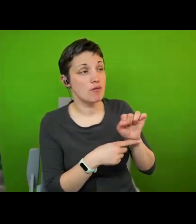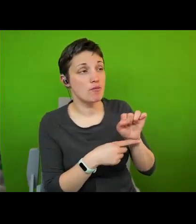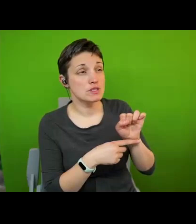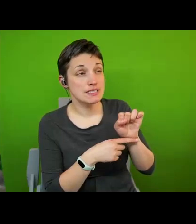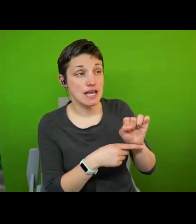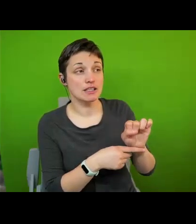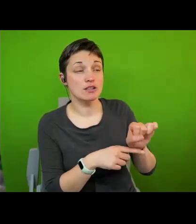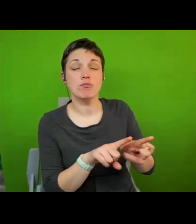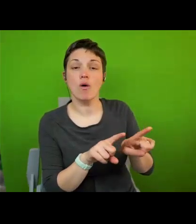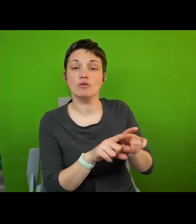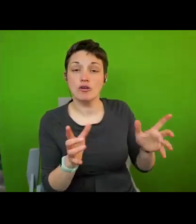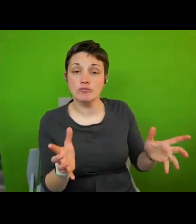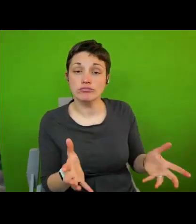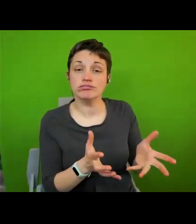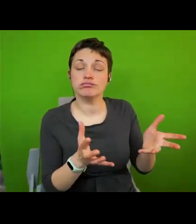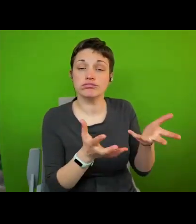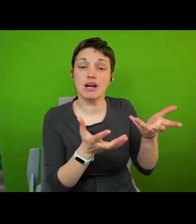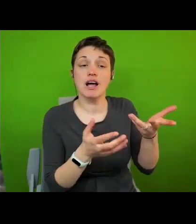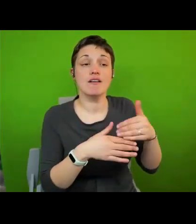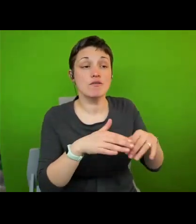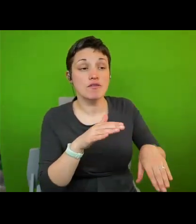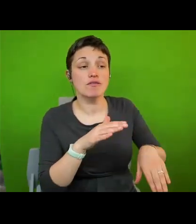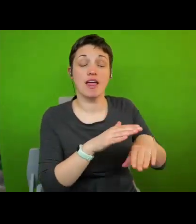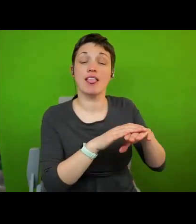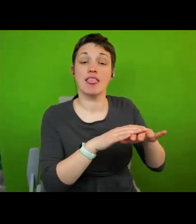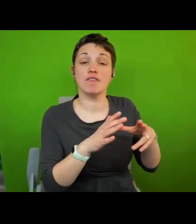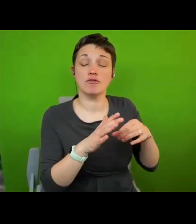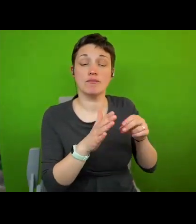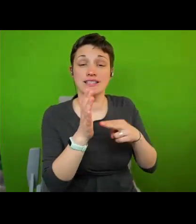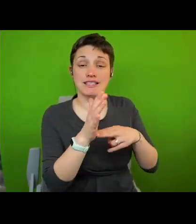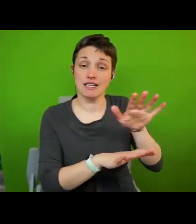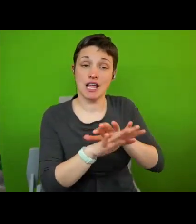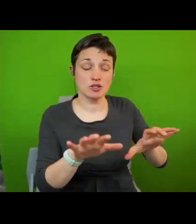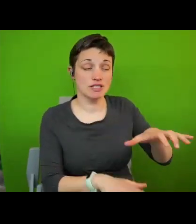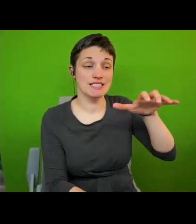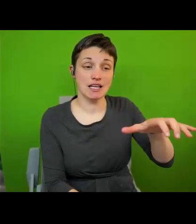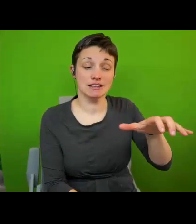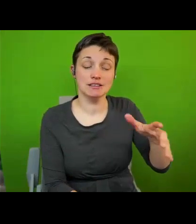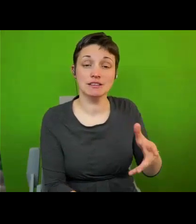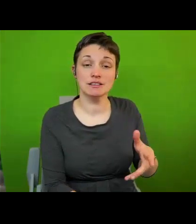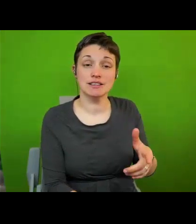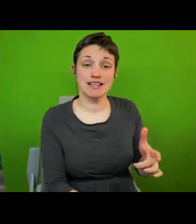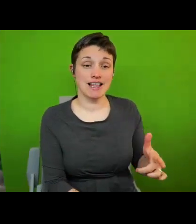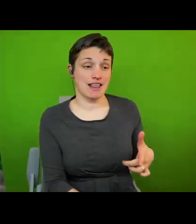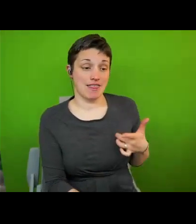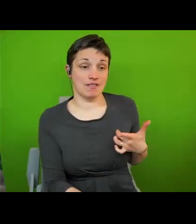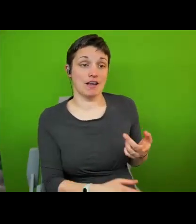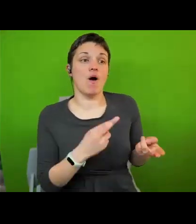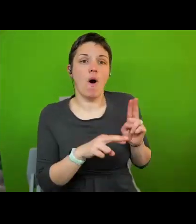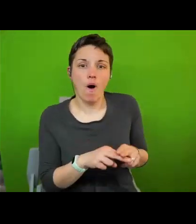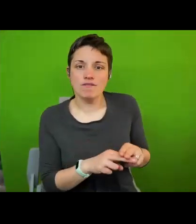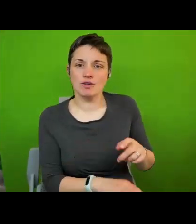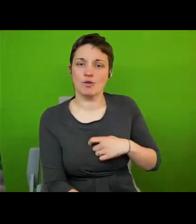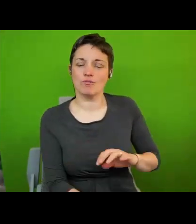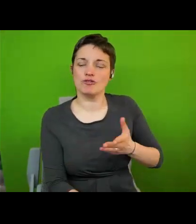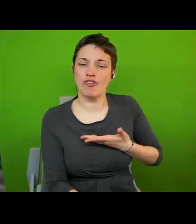fulfillment by the nation state what one may call enactment of human rights living of human rights on the